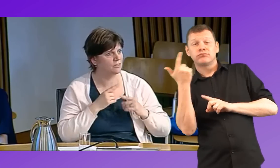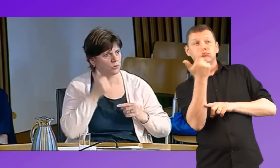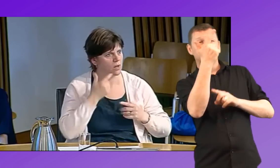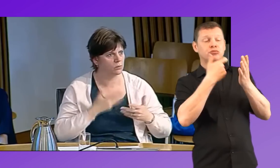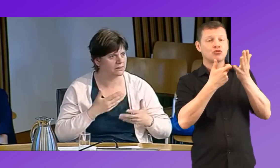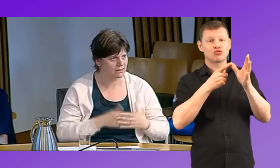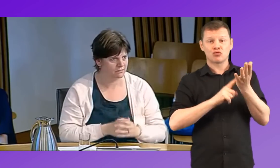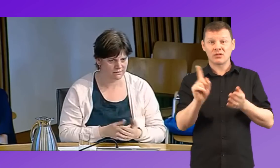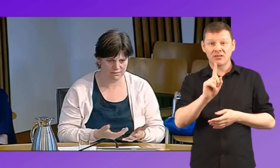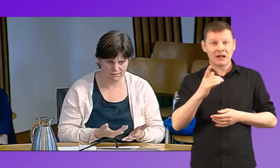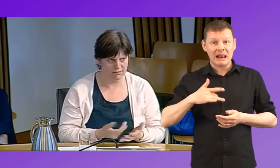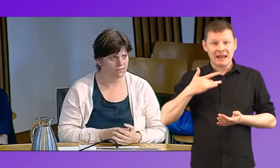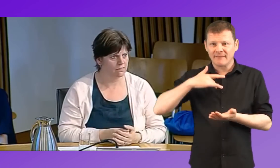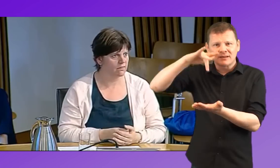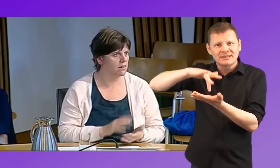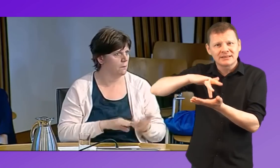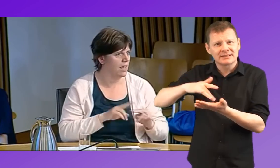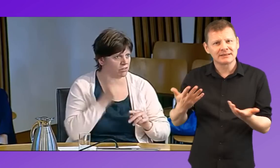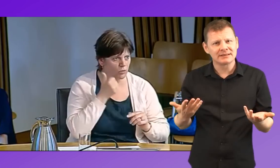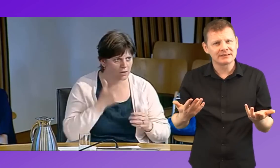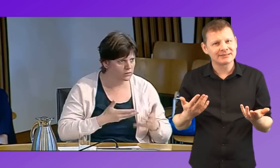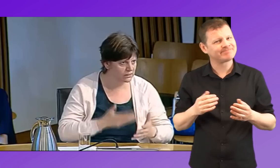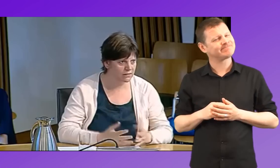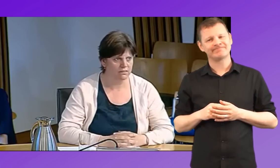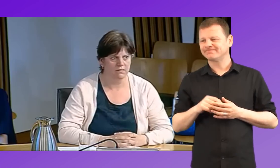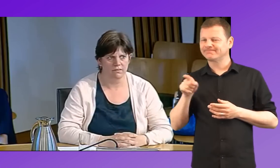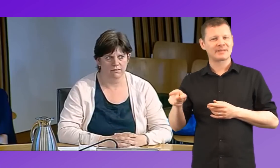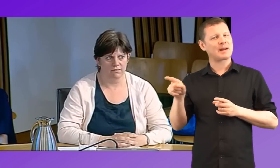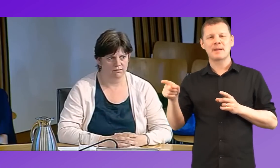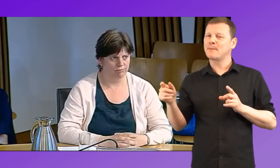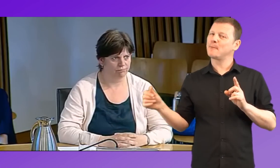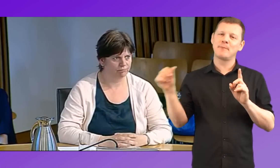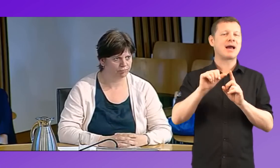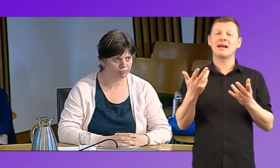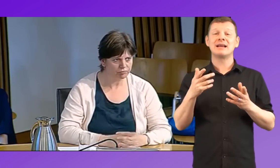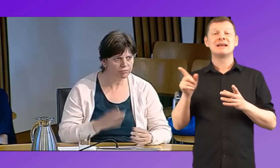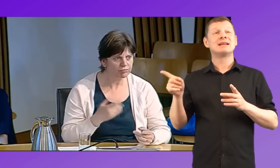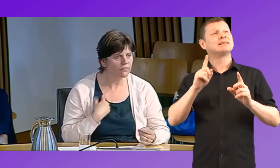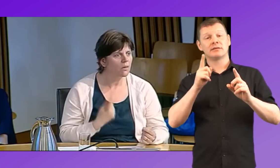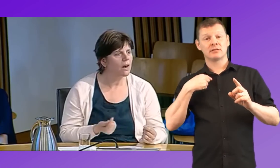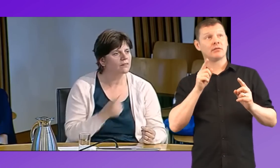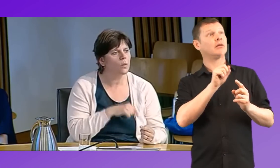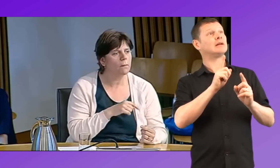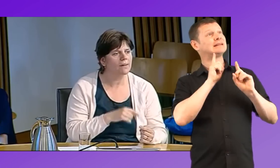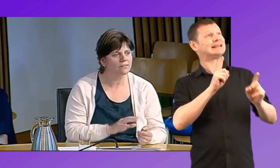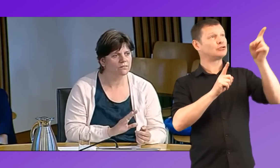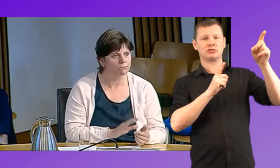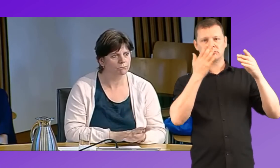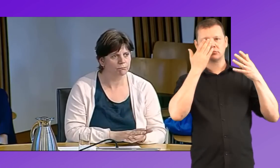you know, urban areas. And it's, and it does come back to the fact that the teachers and the support staff that they meet don't know how to sign, their